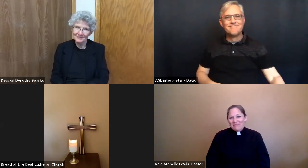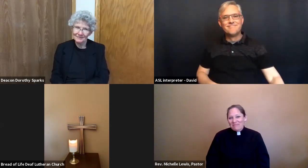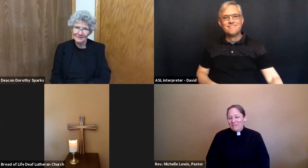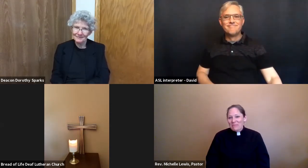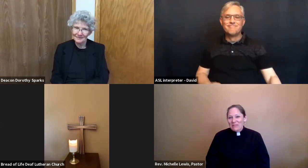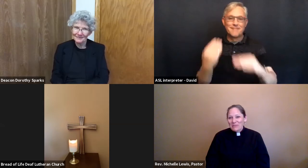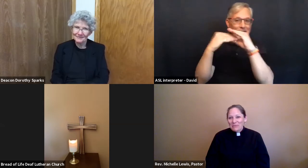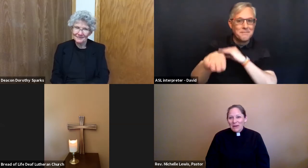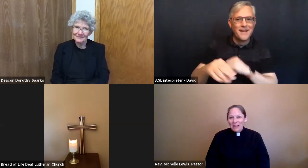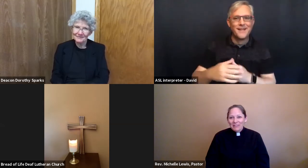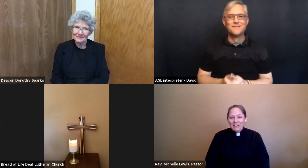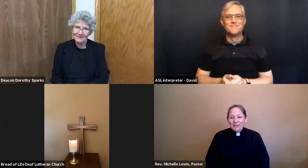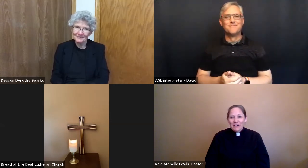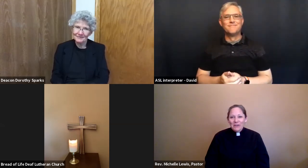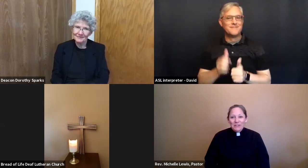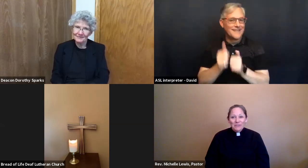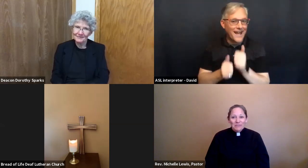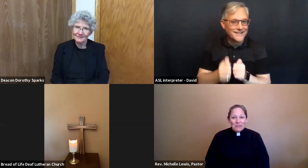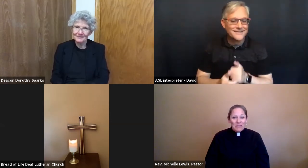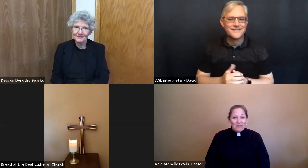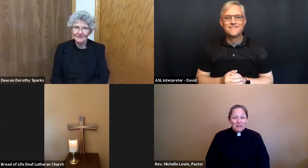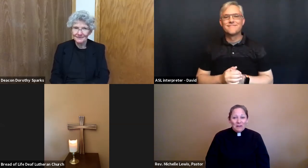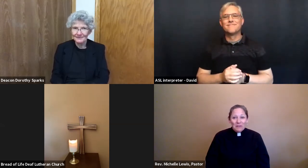maybe you write a letter or do a VP call